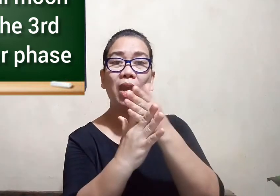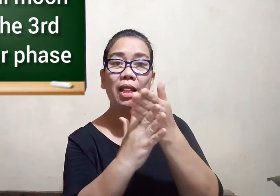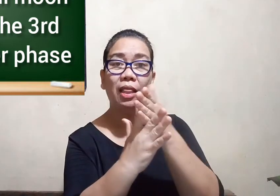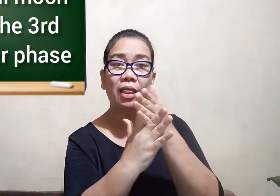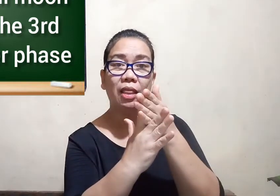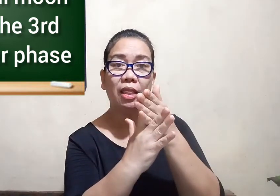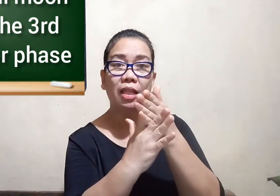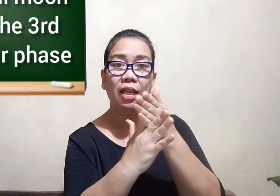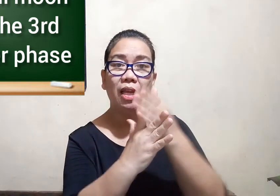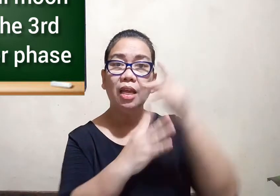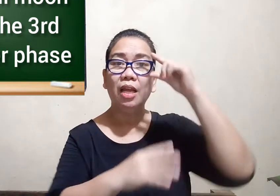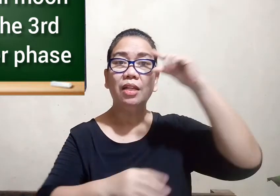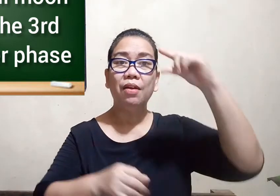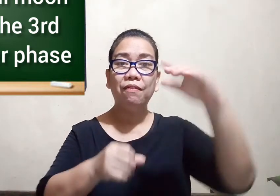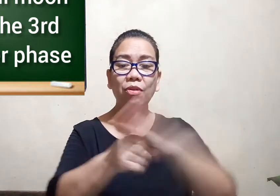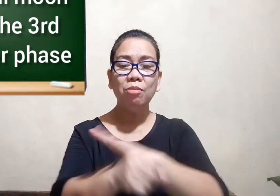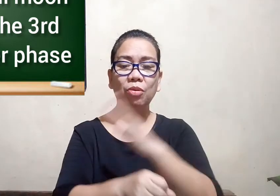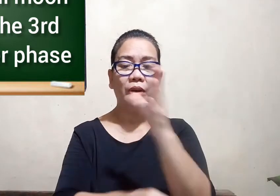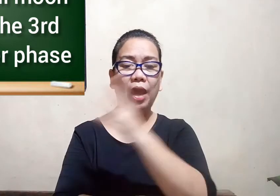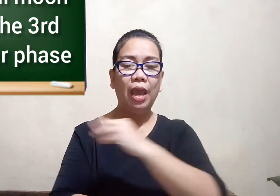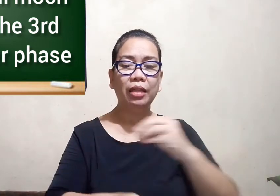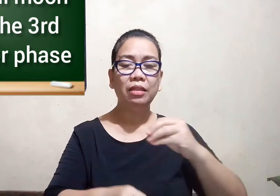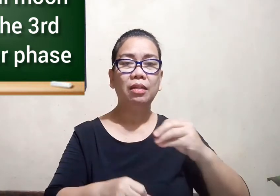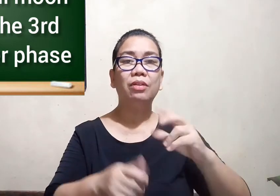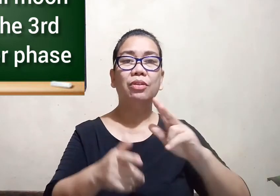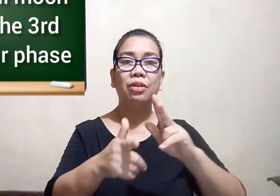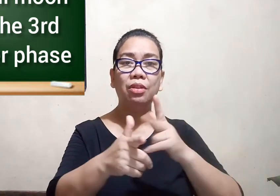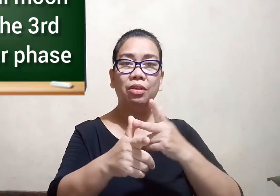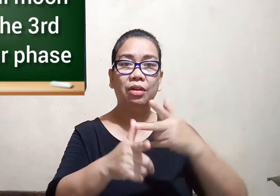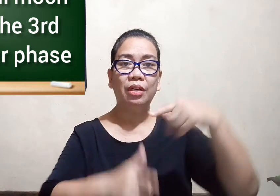the full moon and the third